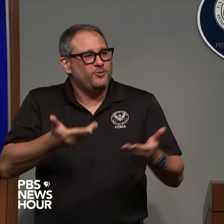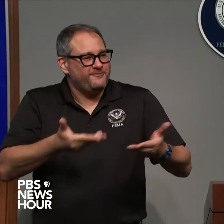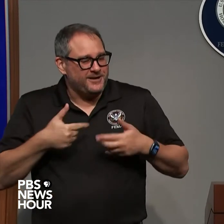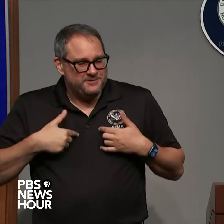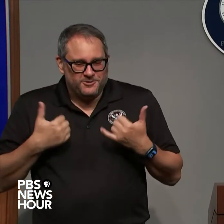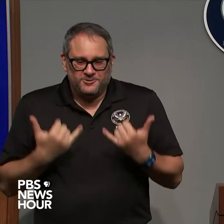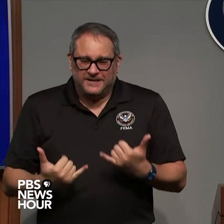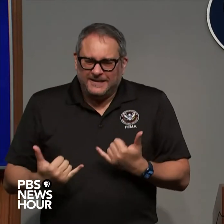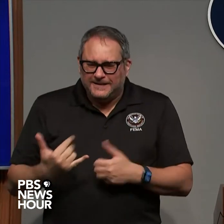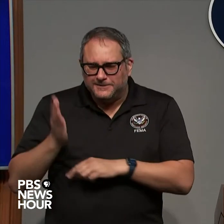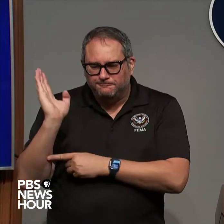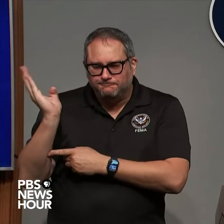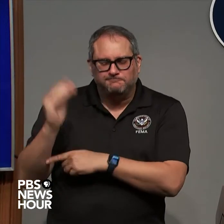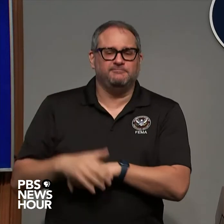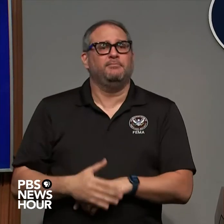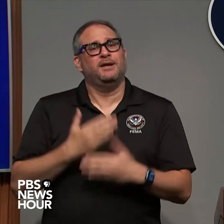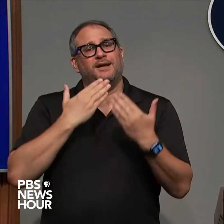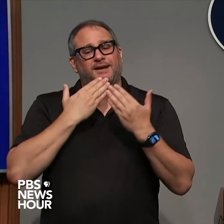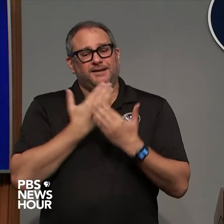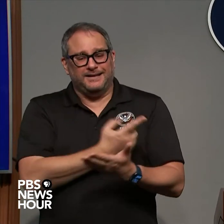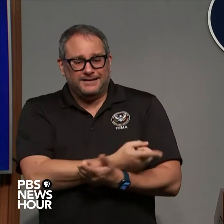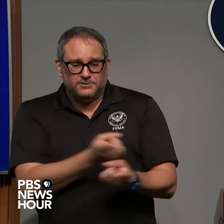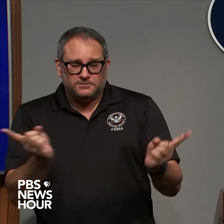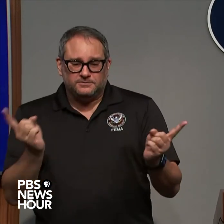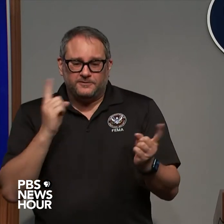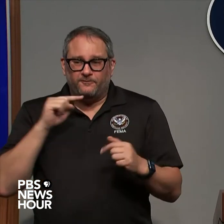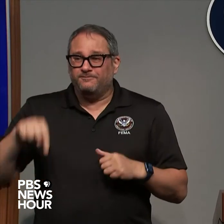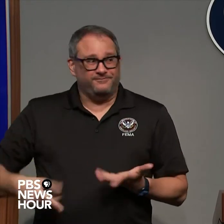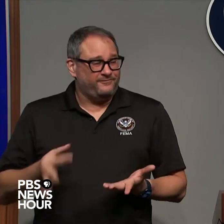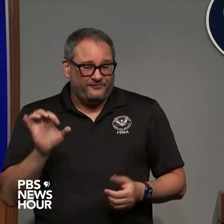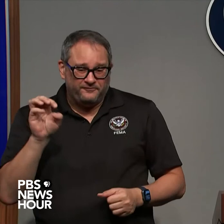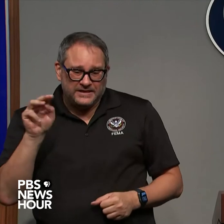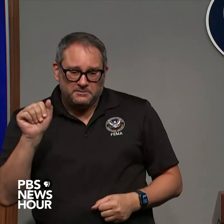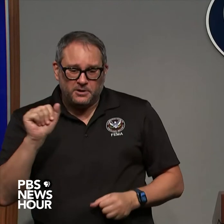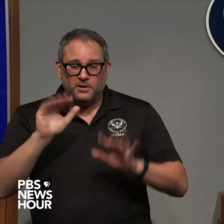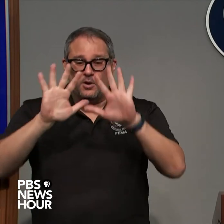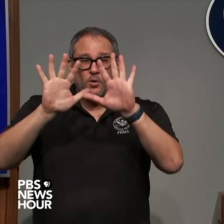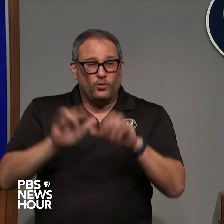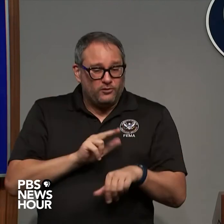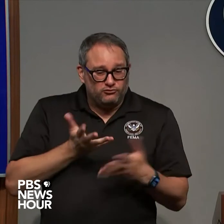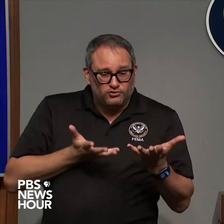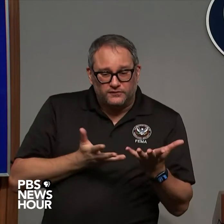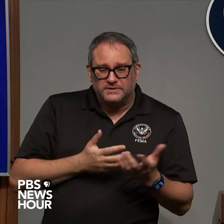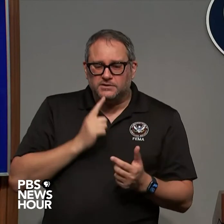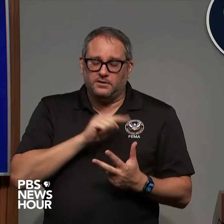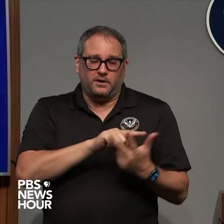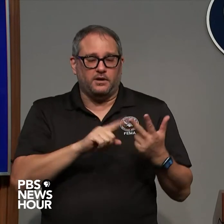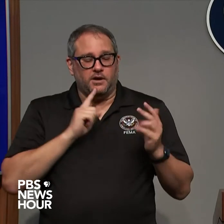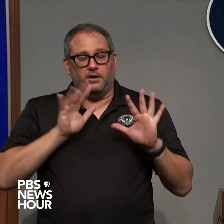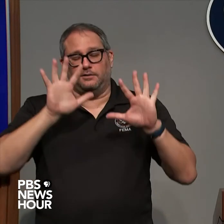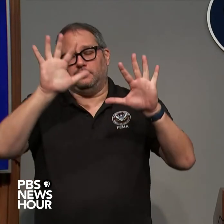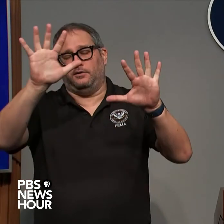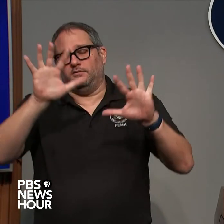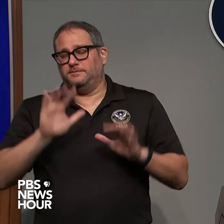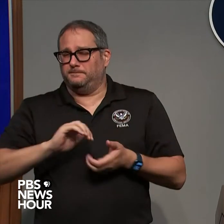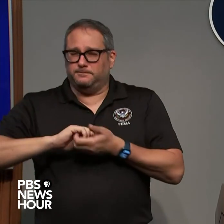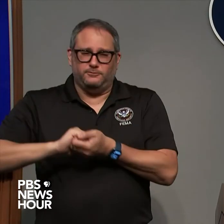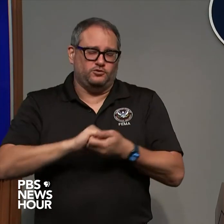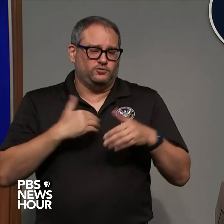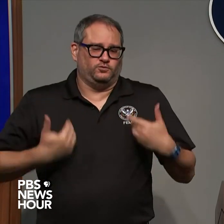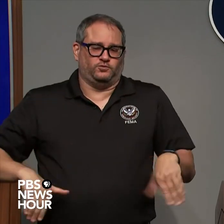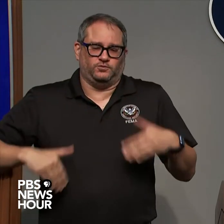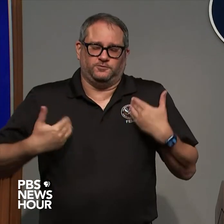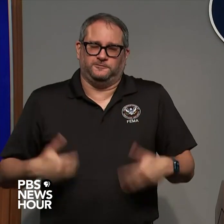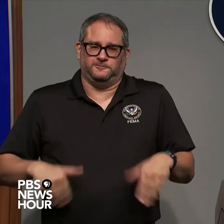and FEMA and the weather service are wonderful partners and I want to thank you both on behalf